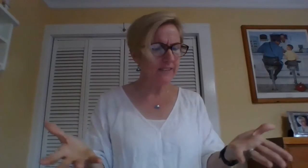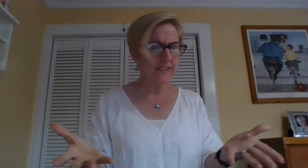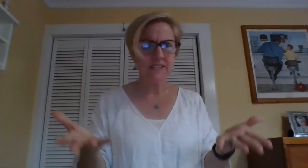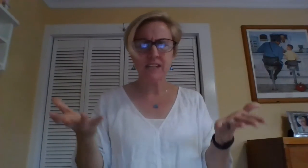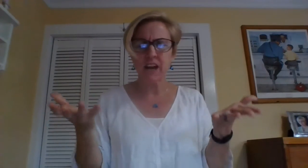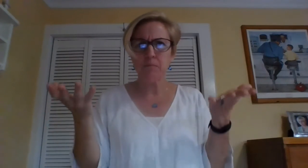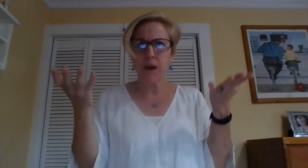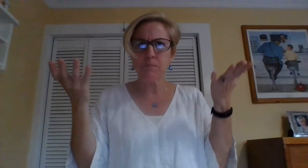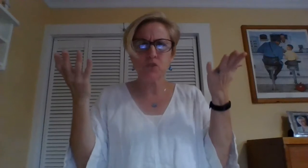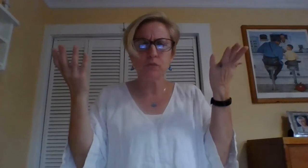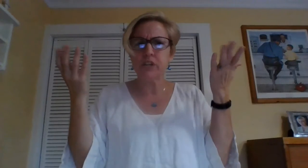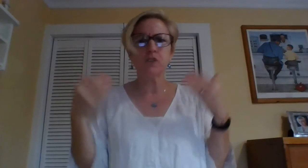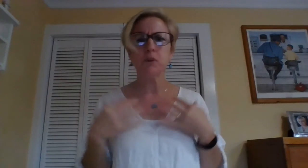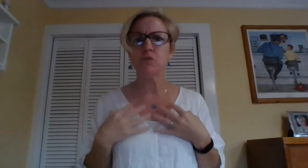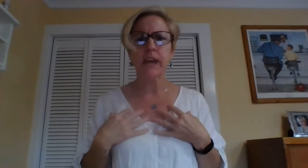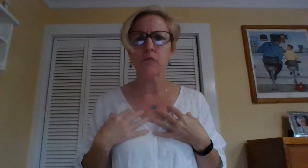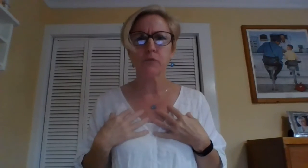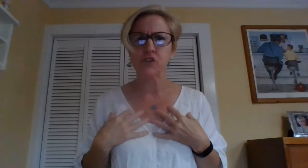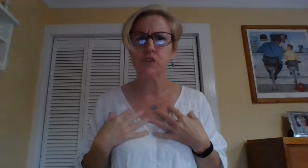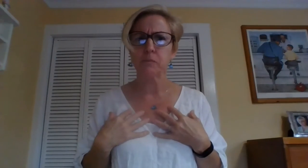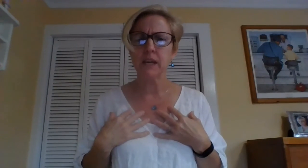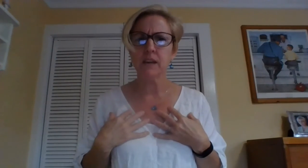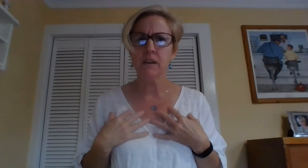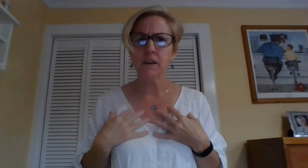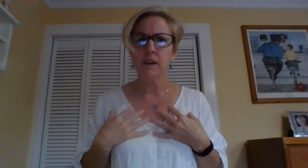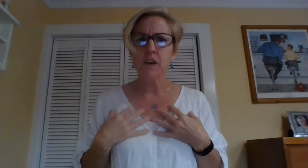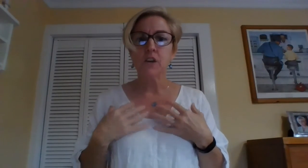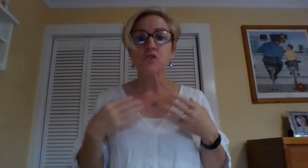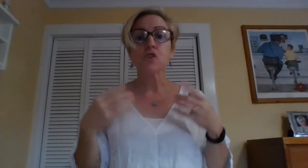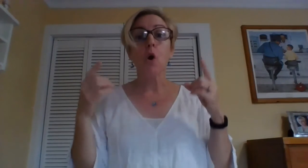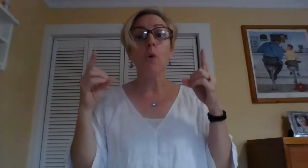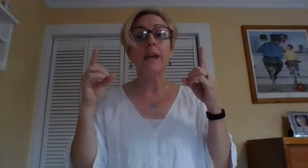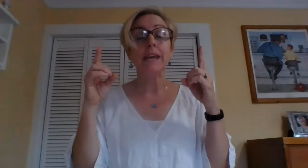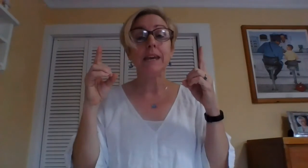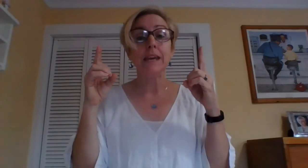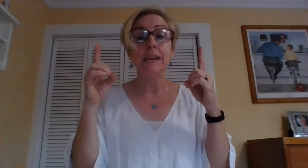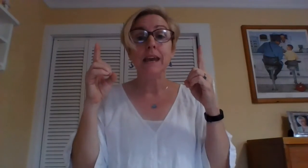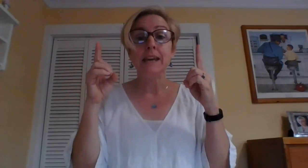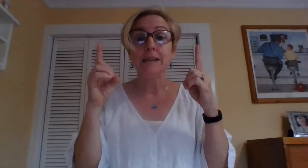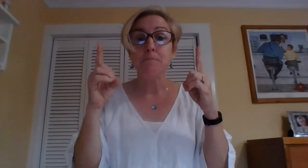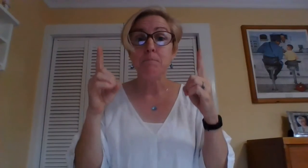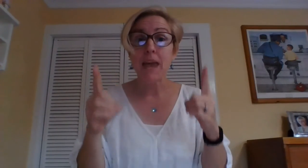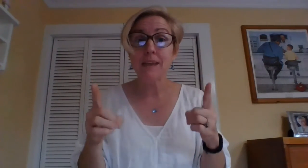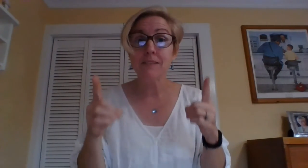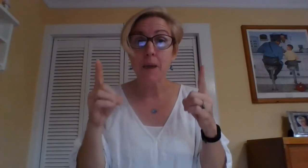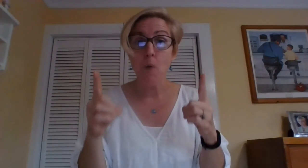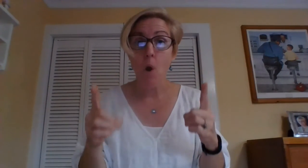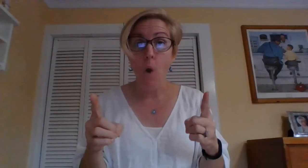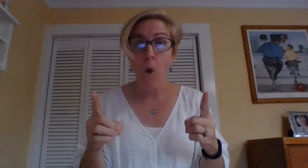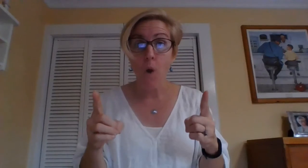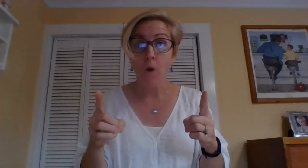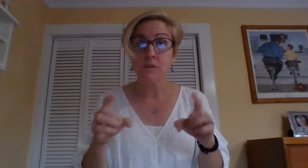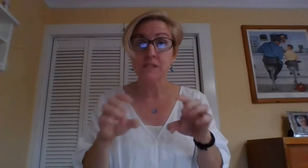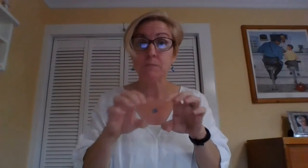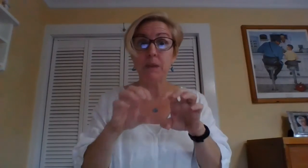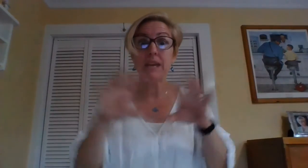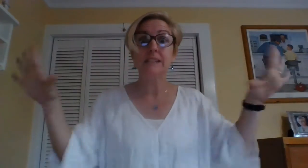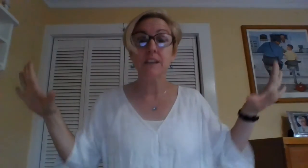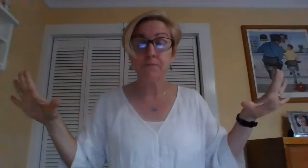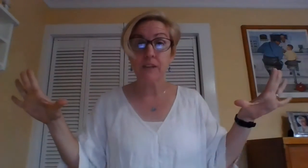this to come up to reach to me? You can't reach to me. So he made them all speak different